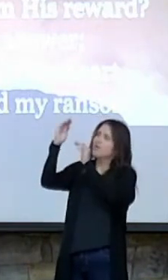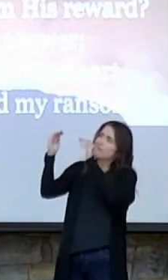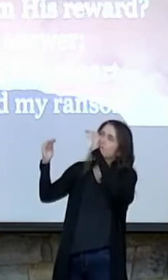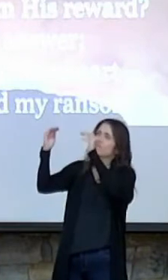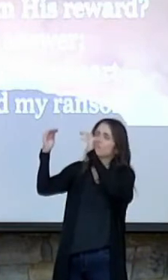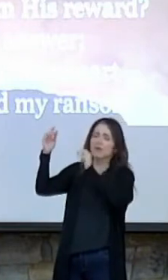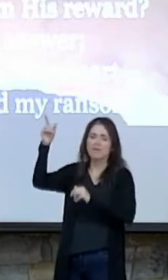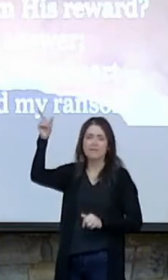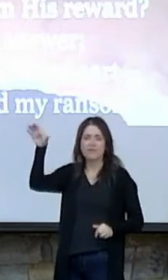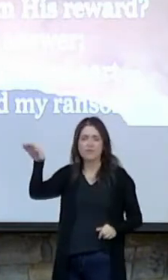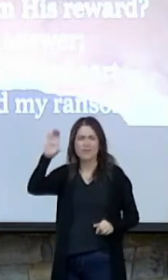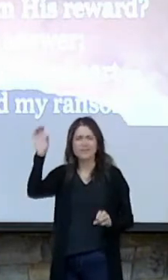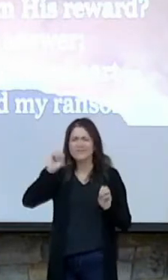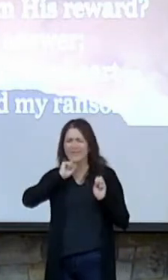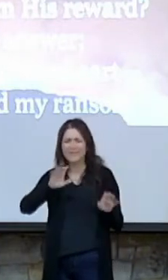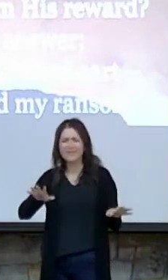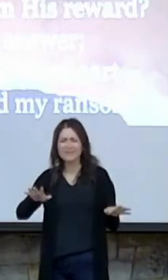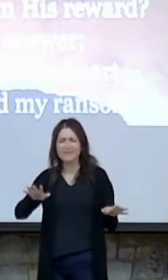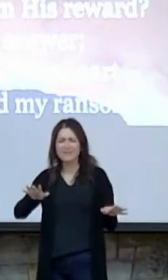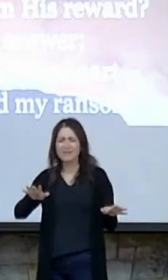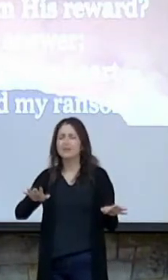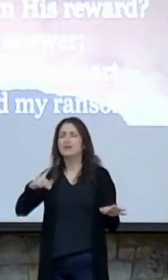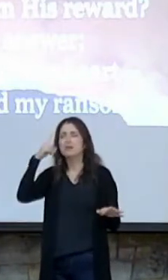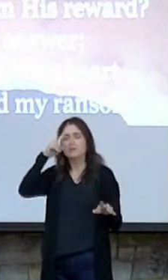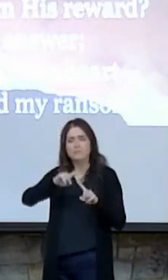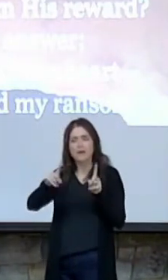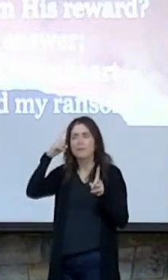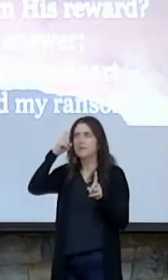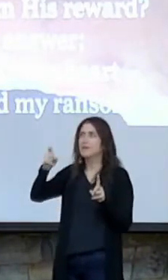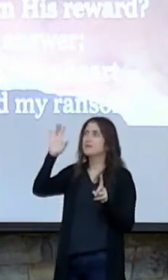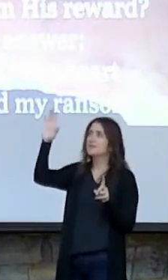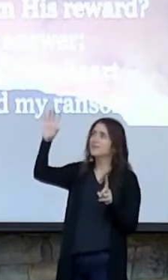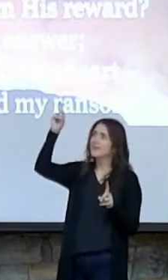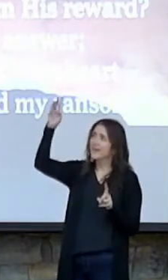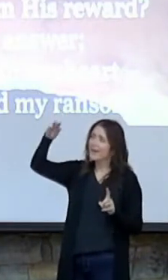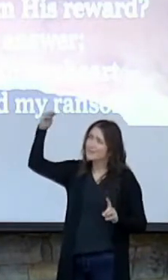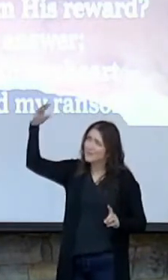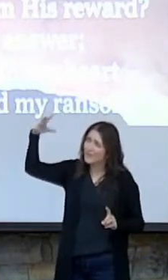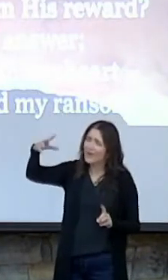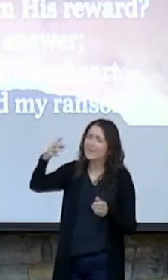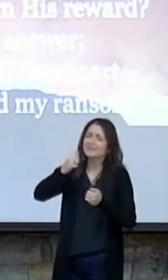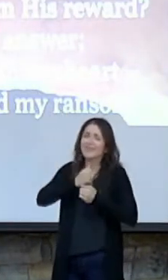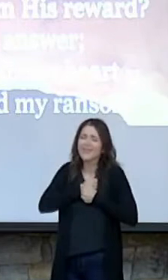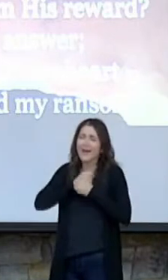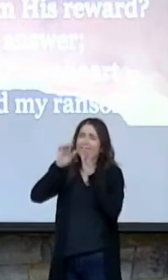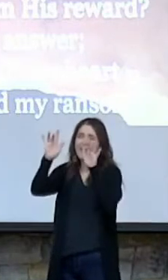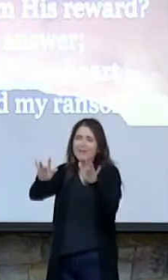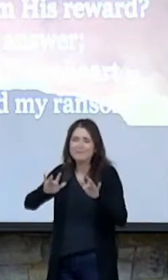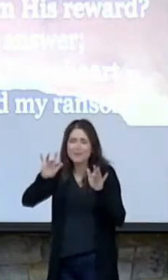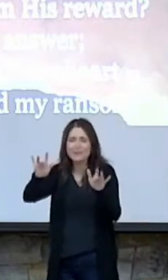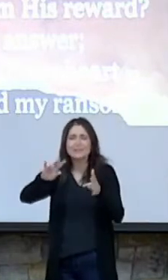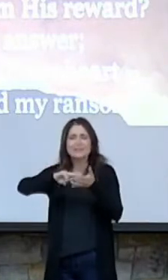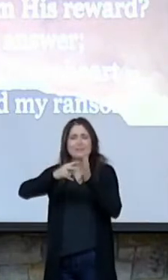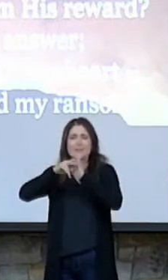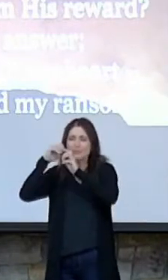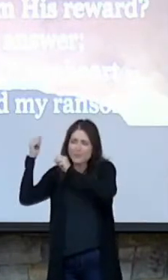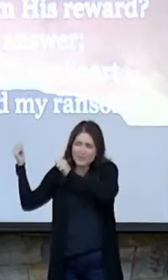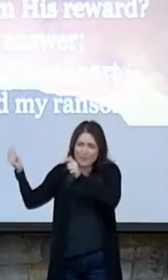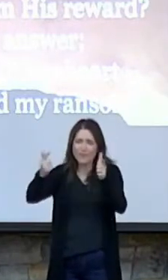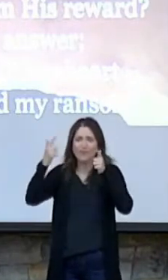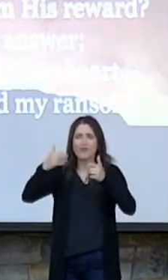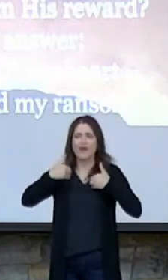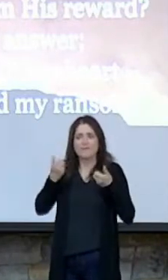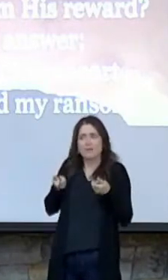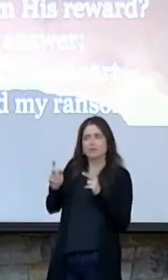Nothing. But because of God's grace and his love and his mercy, every one of us have the opportunity to gain